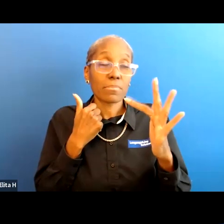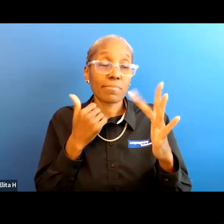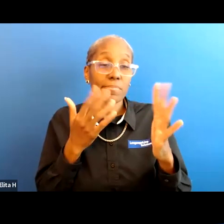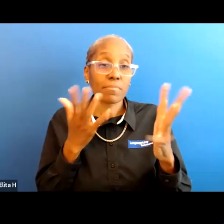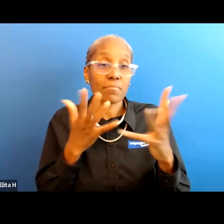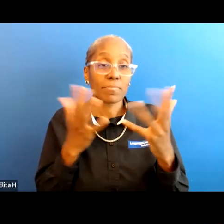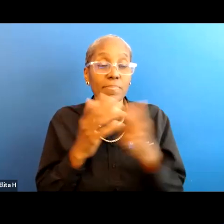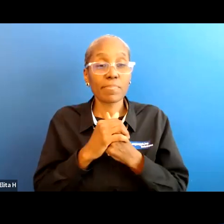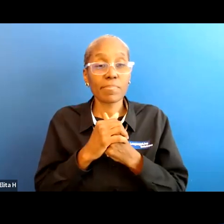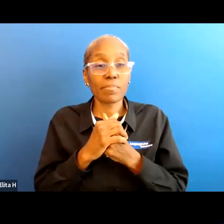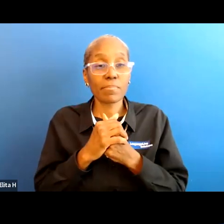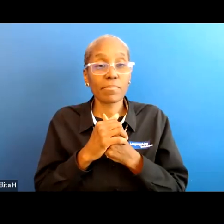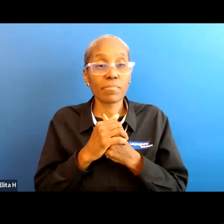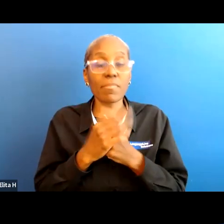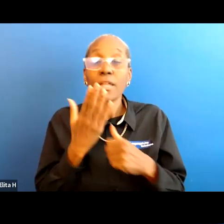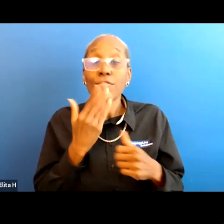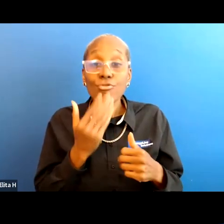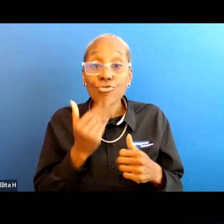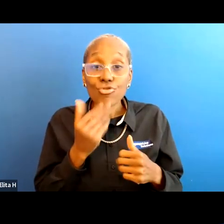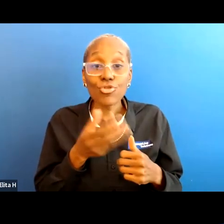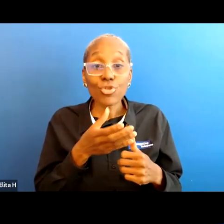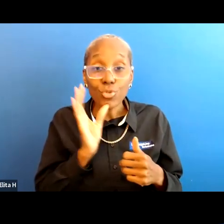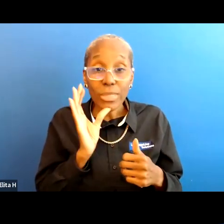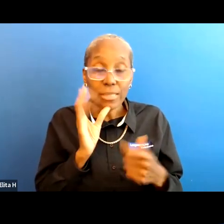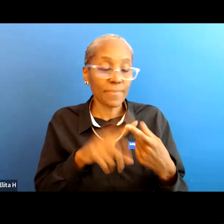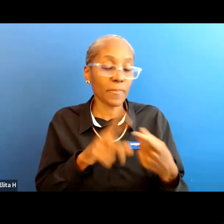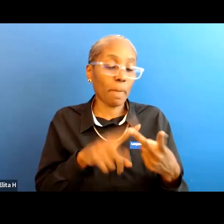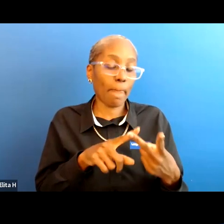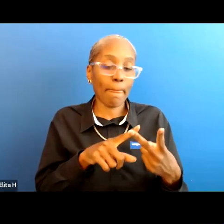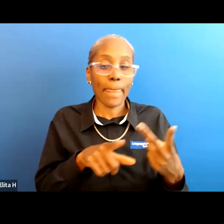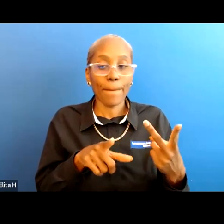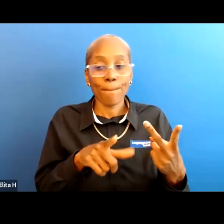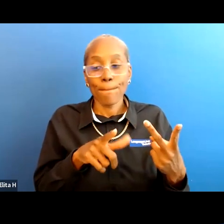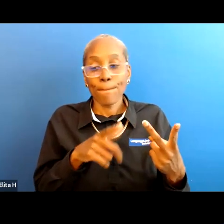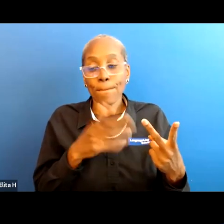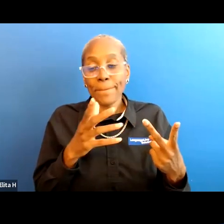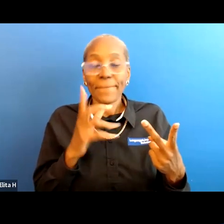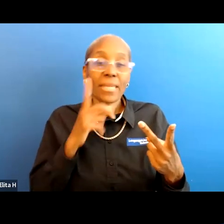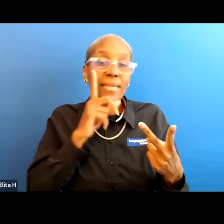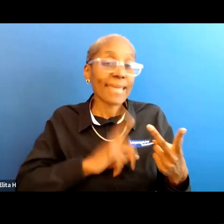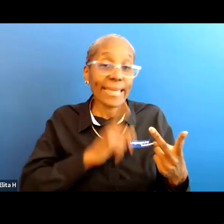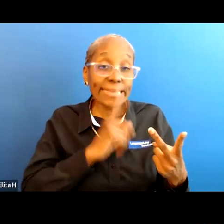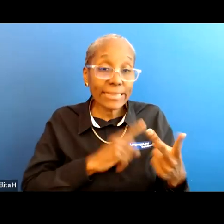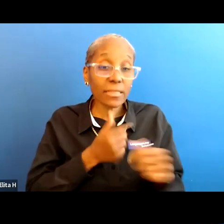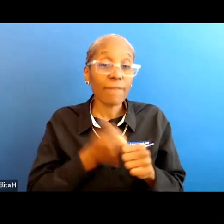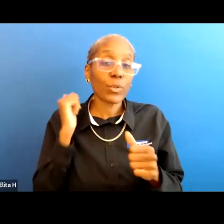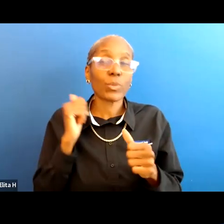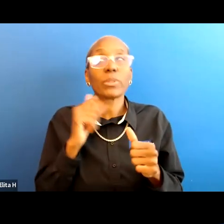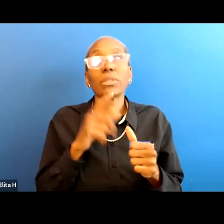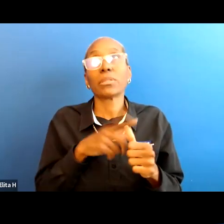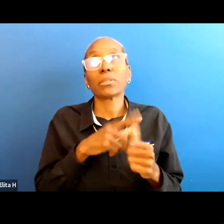um uh sugar sugar drinks uh uh candies you know um